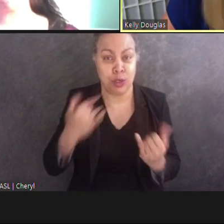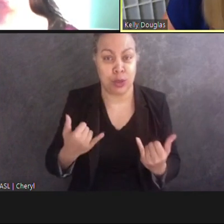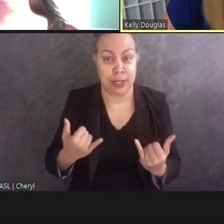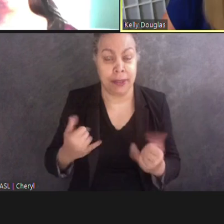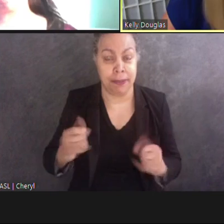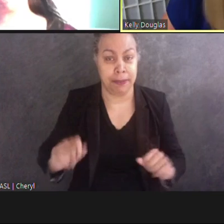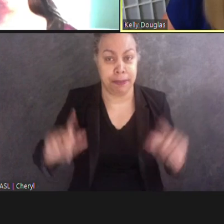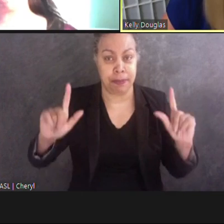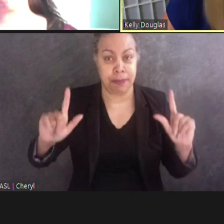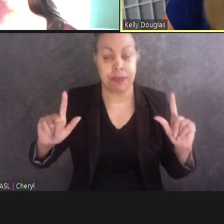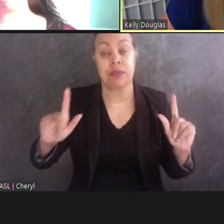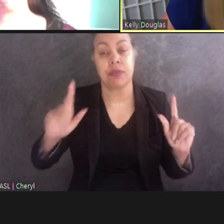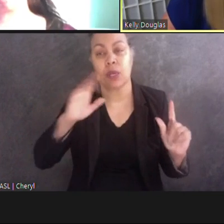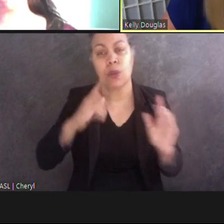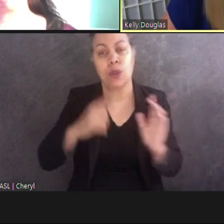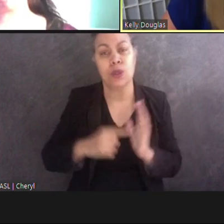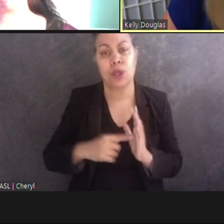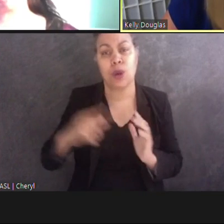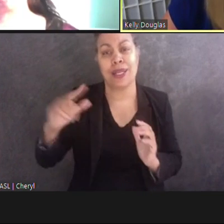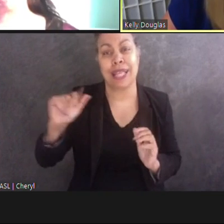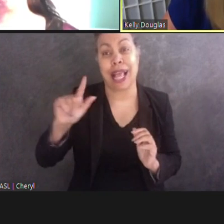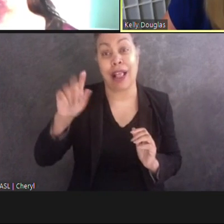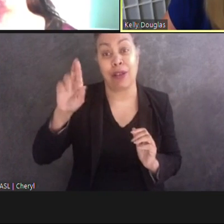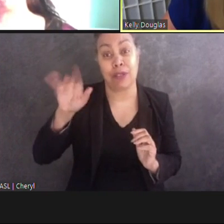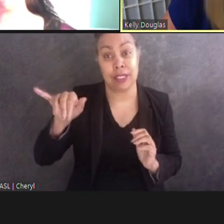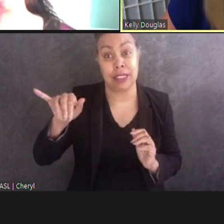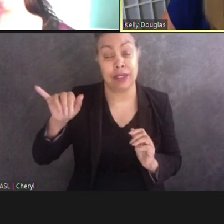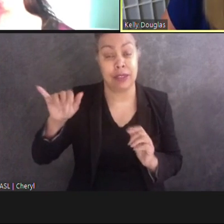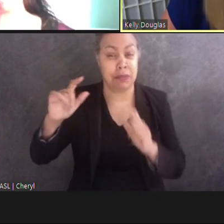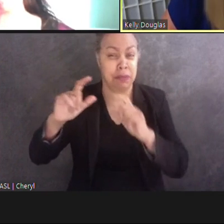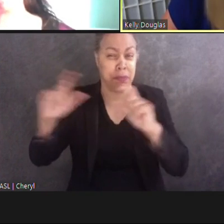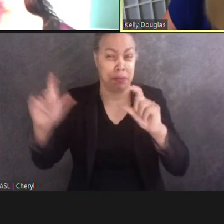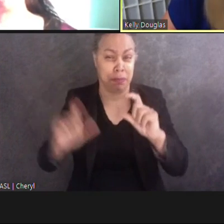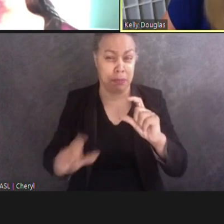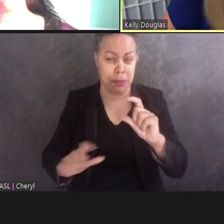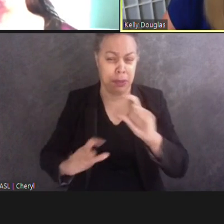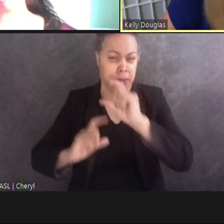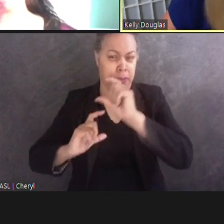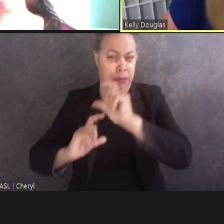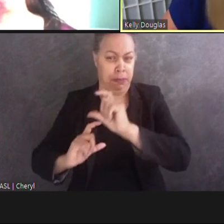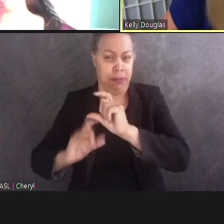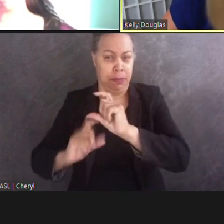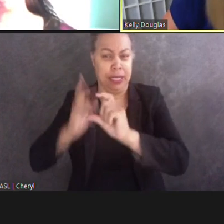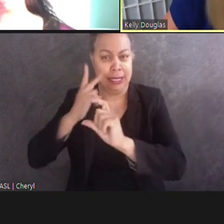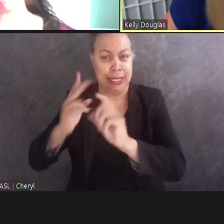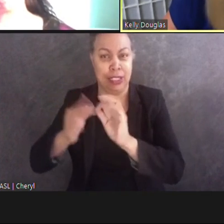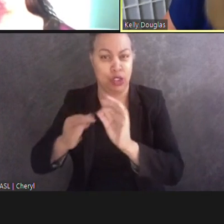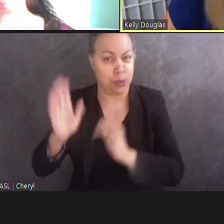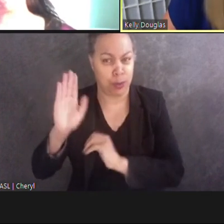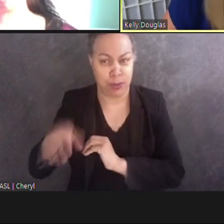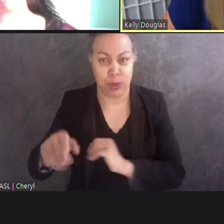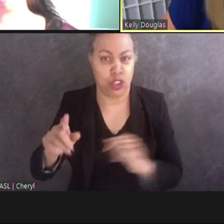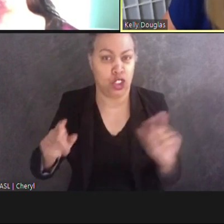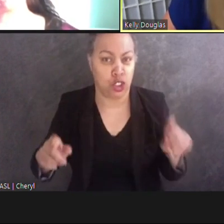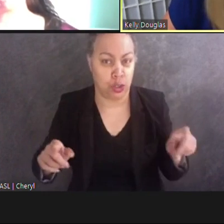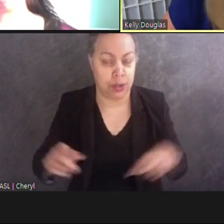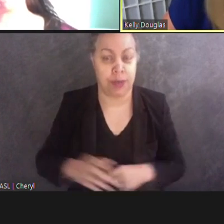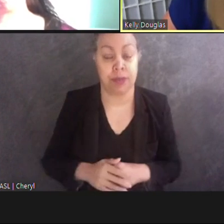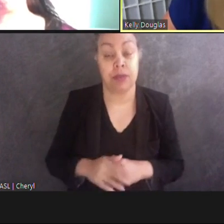gallery view so the interpreter should always be visible. Captions are available in Zoom. Click show subtitle